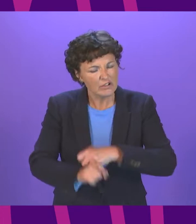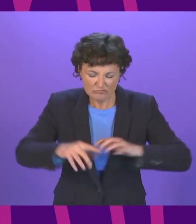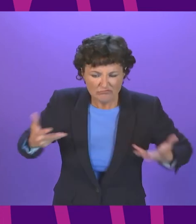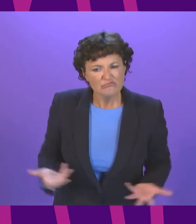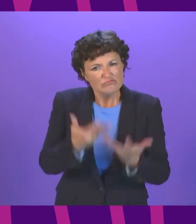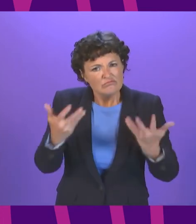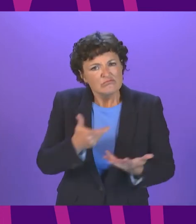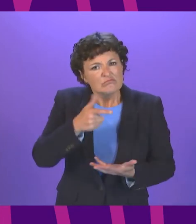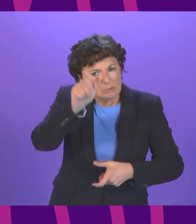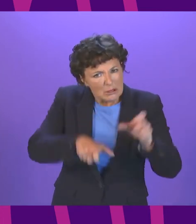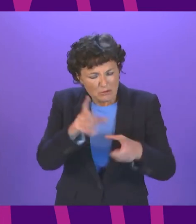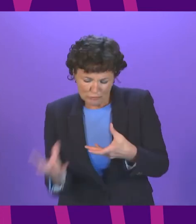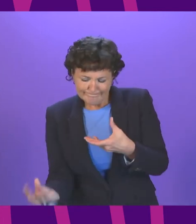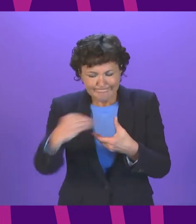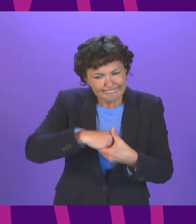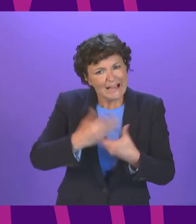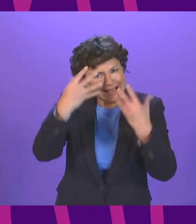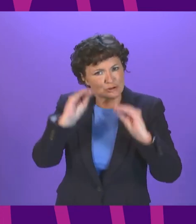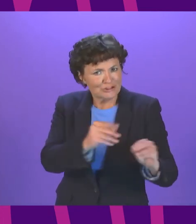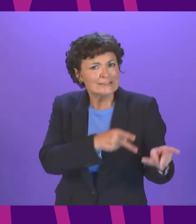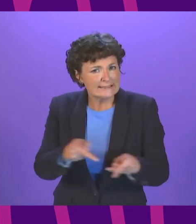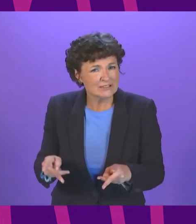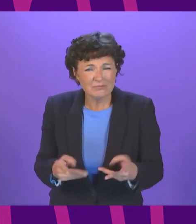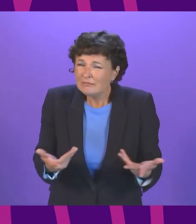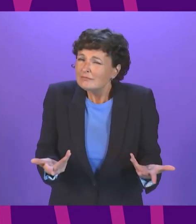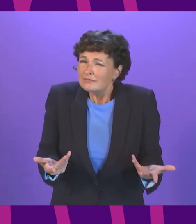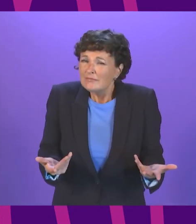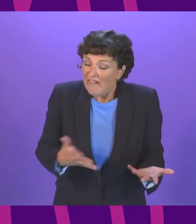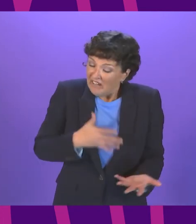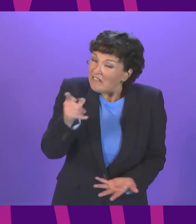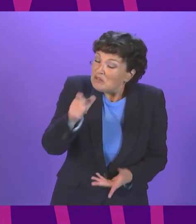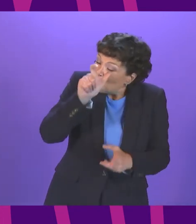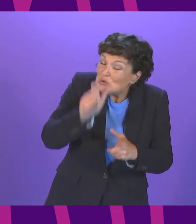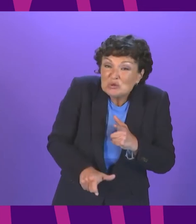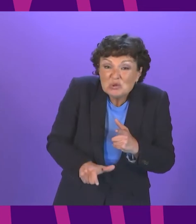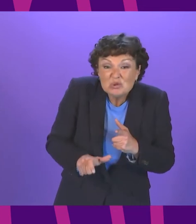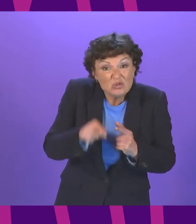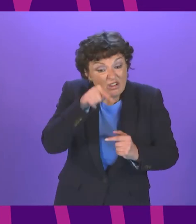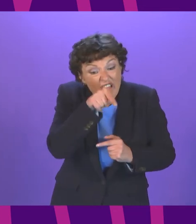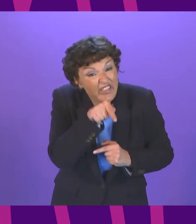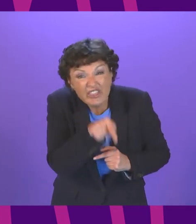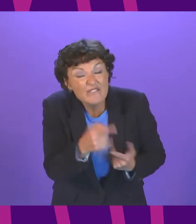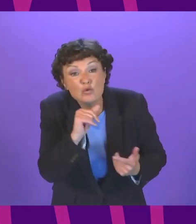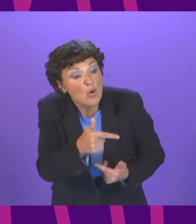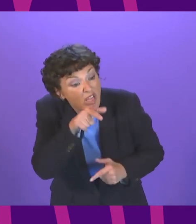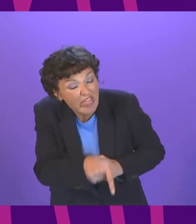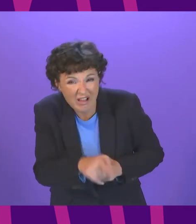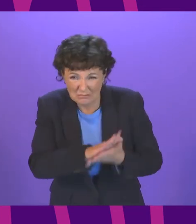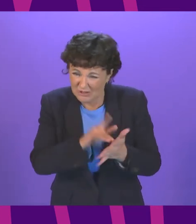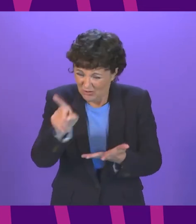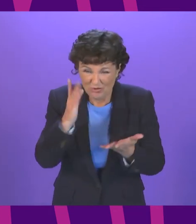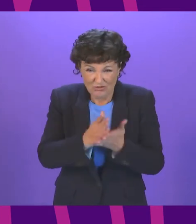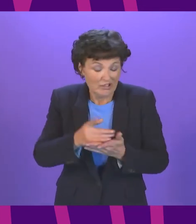come and work in our education system anything less is an abdication of responsibility to our country's future